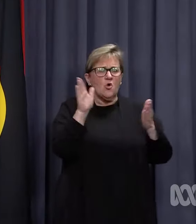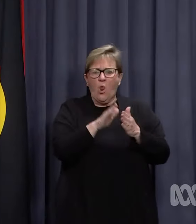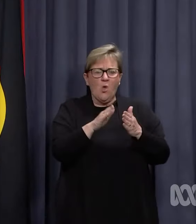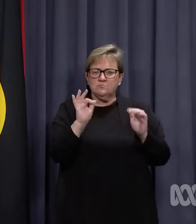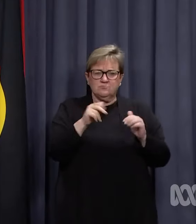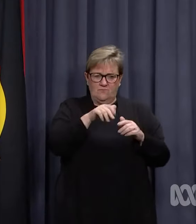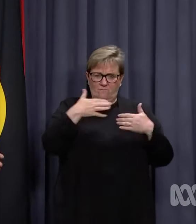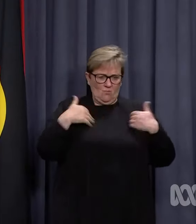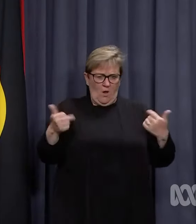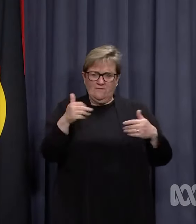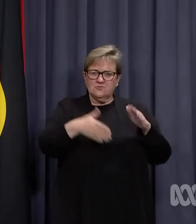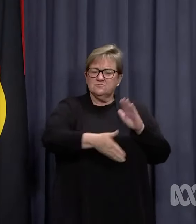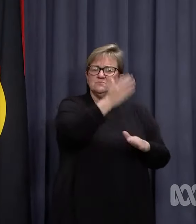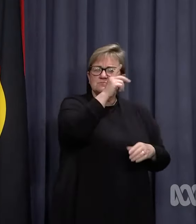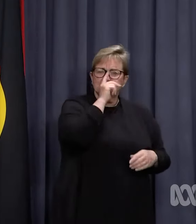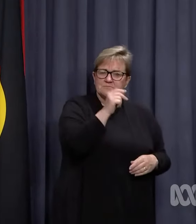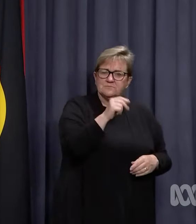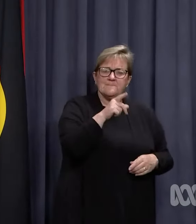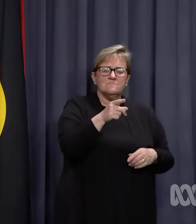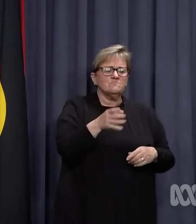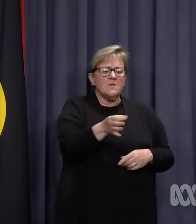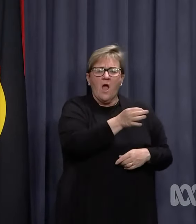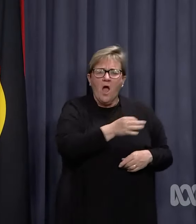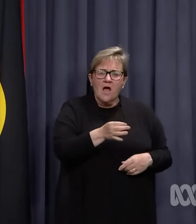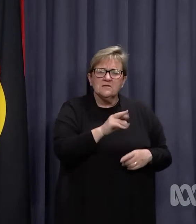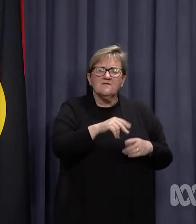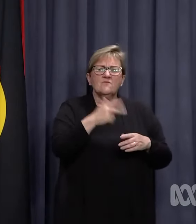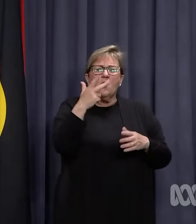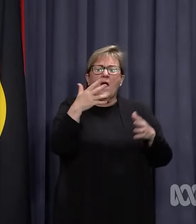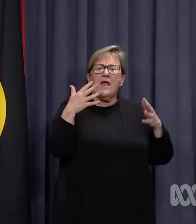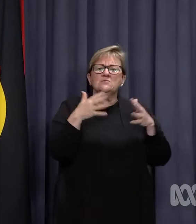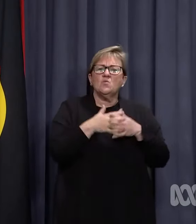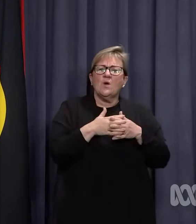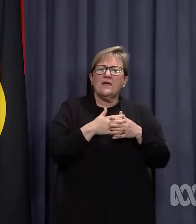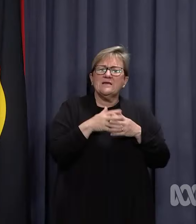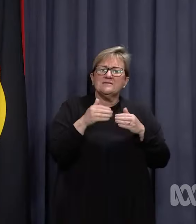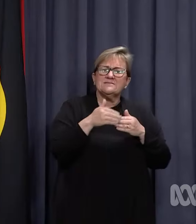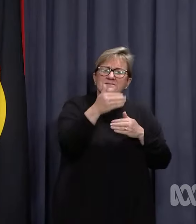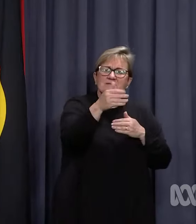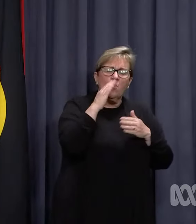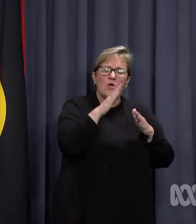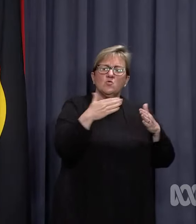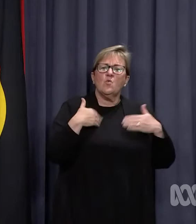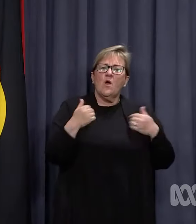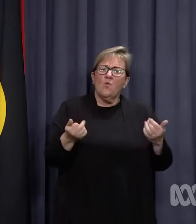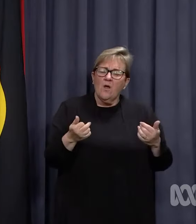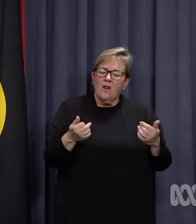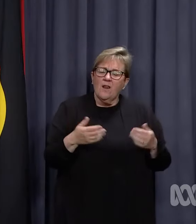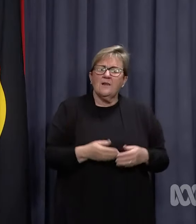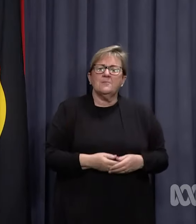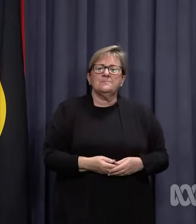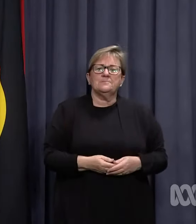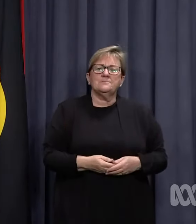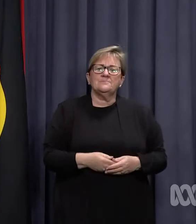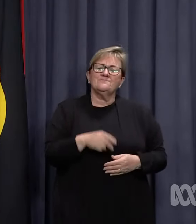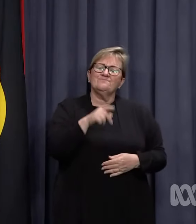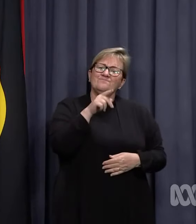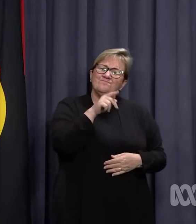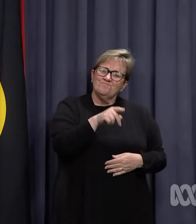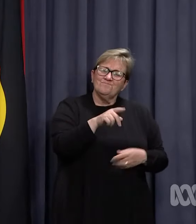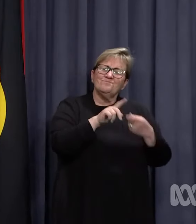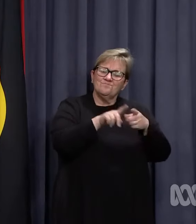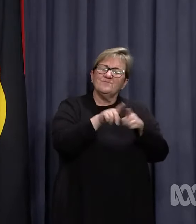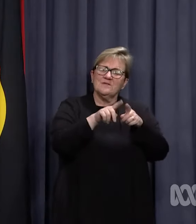close contact and the required isolation for a period of eight weeks since you have recovered from COVID symptoms. This is